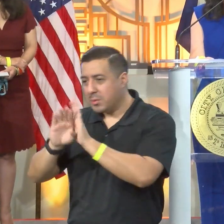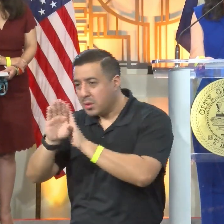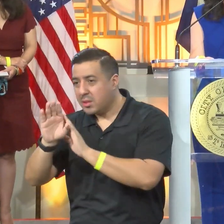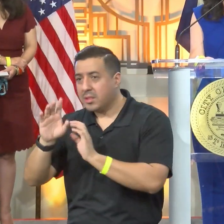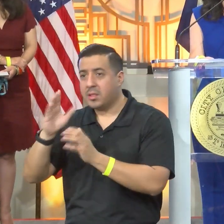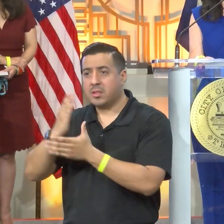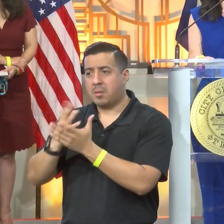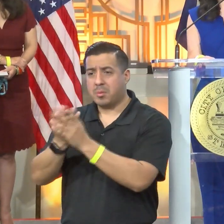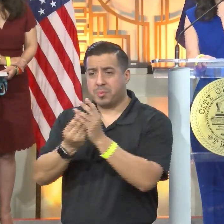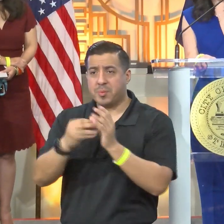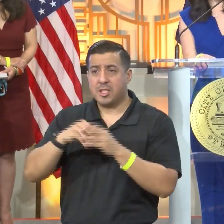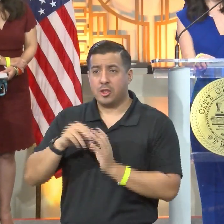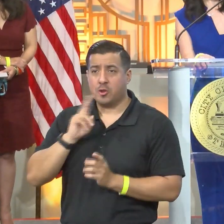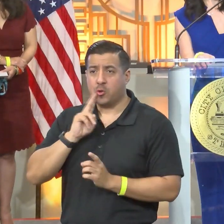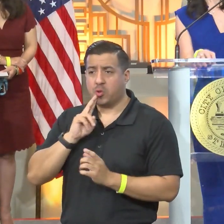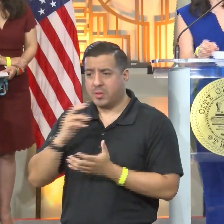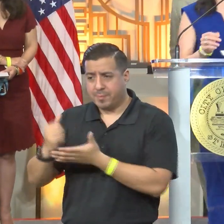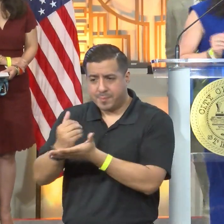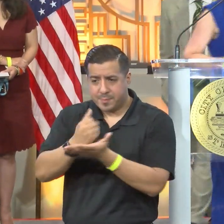communities in Houston.